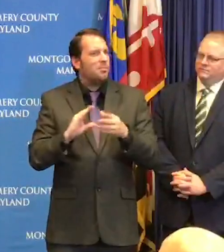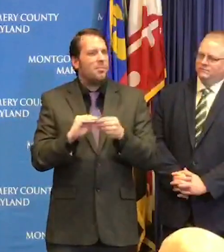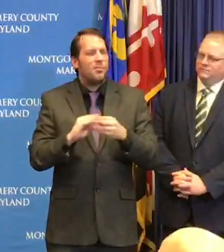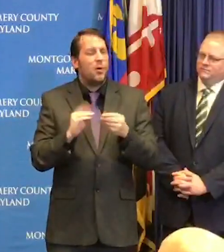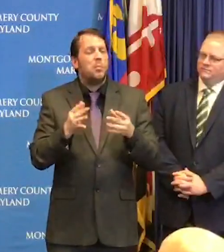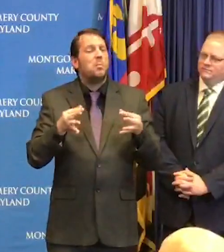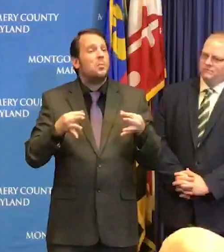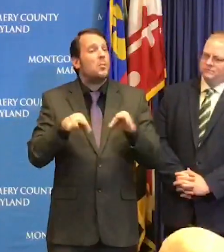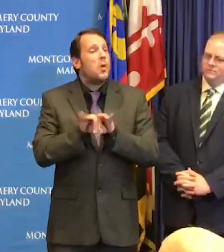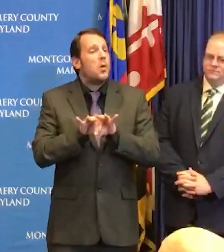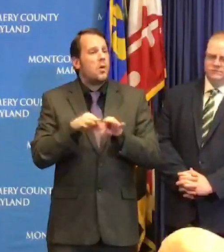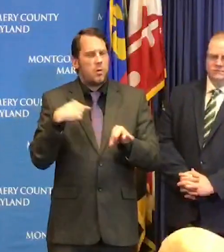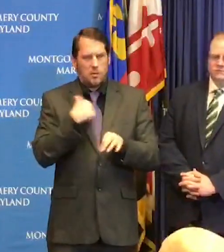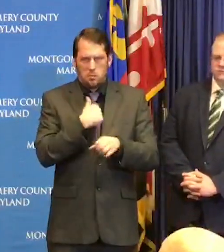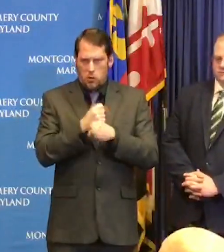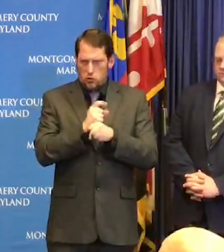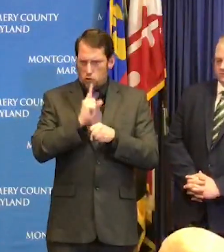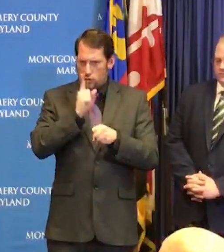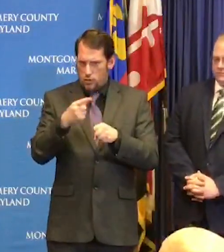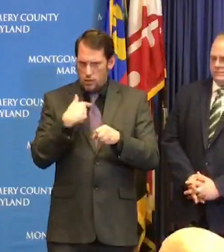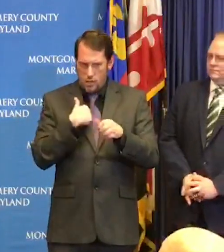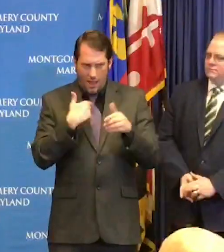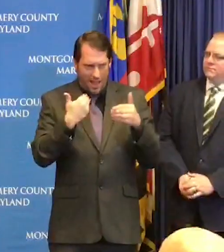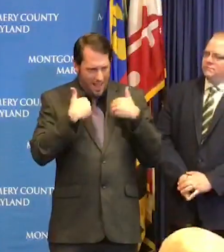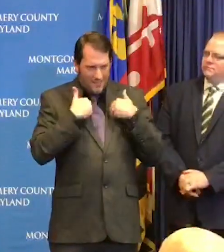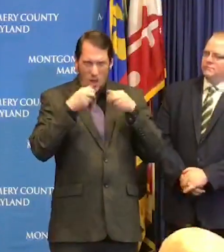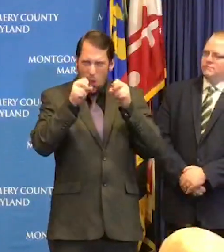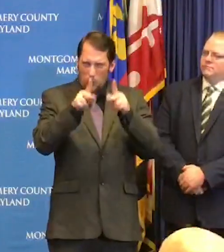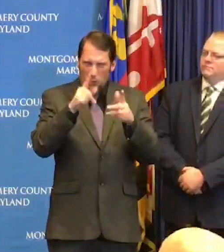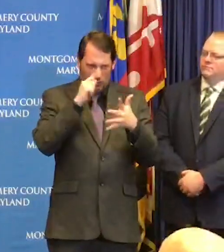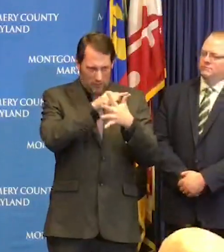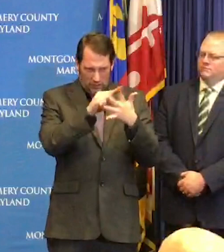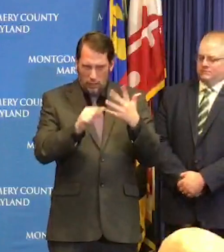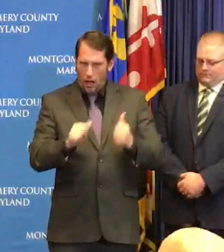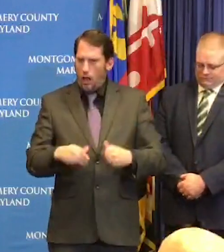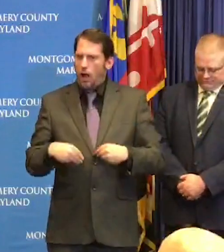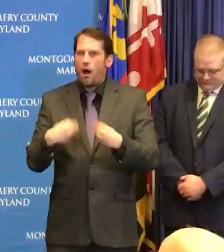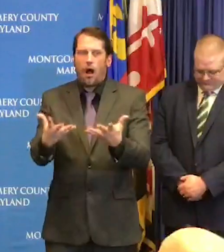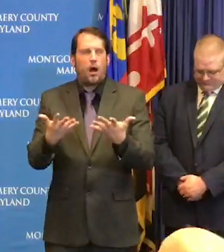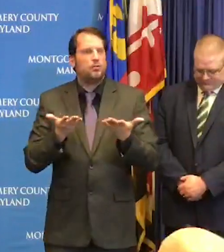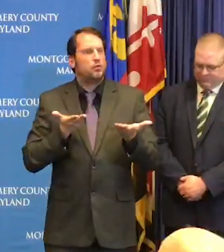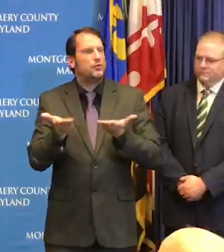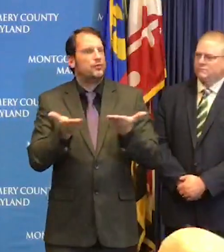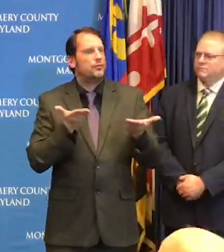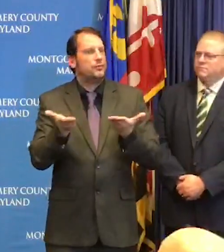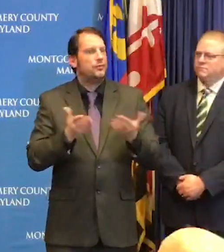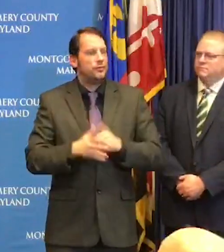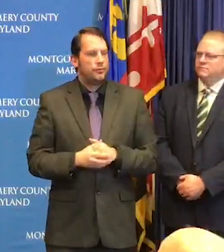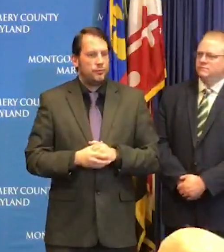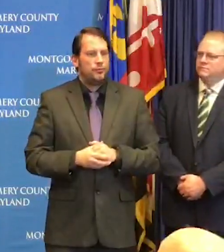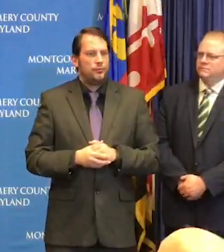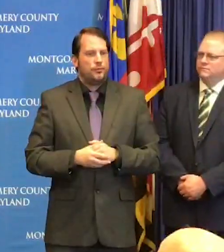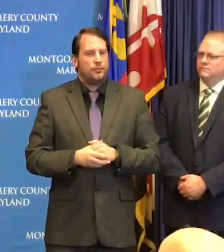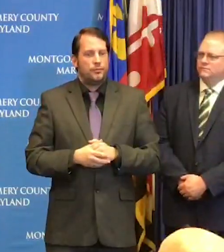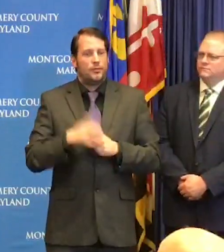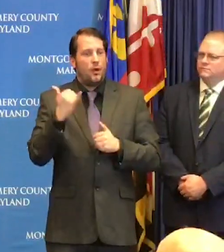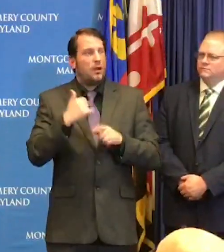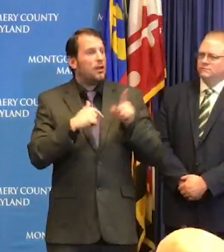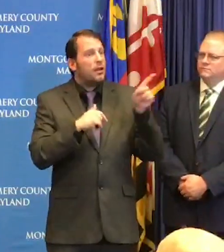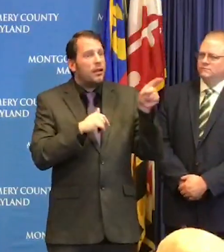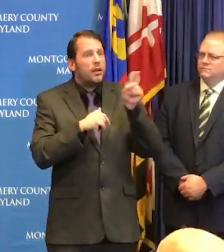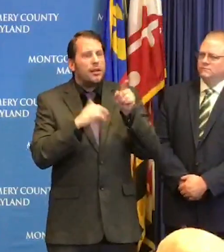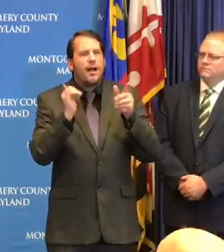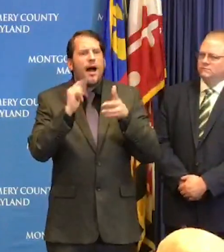services and we know that in this space insurance status immigration status there's a whole host of things that may complicate an